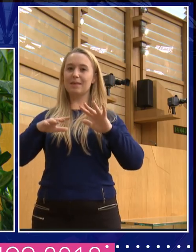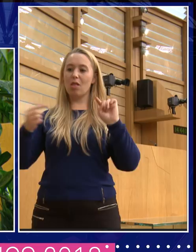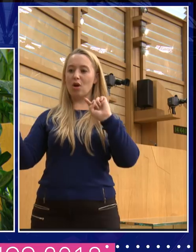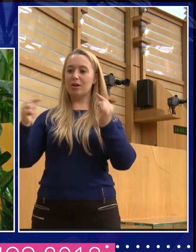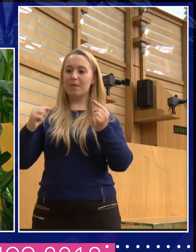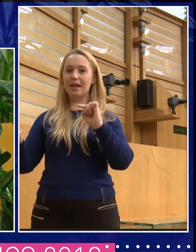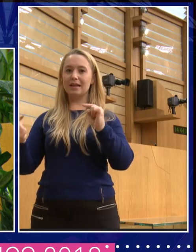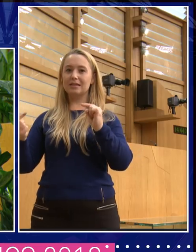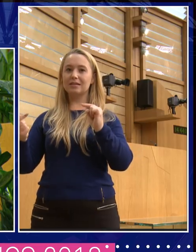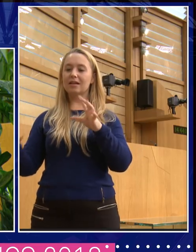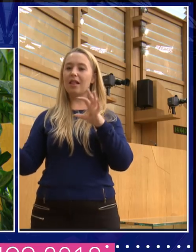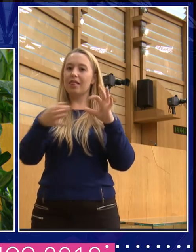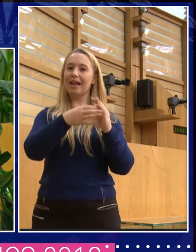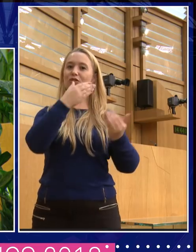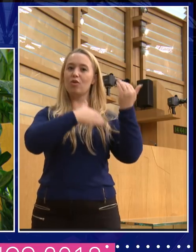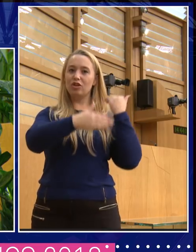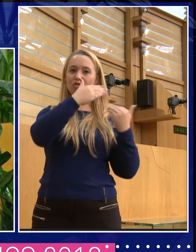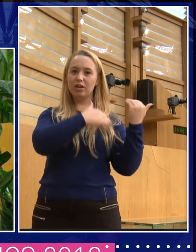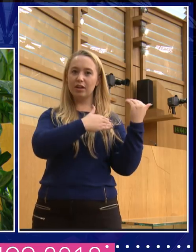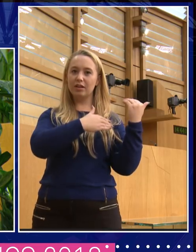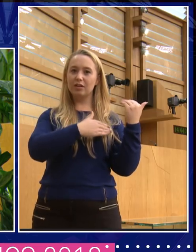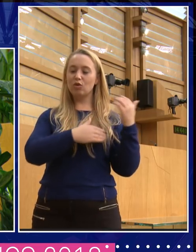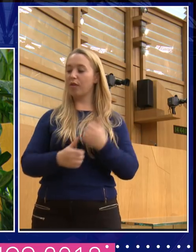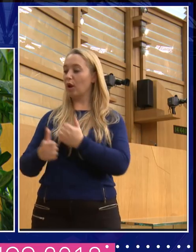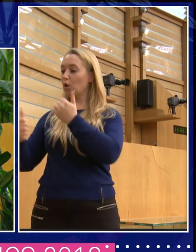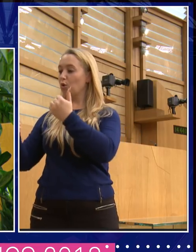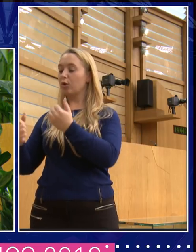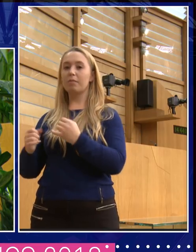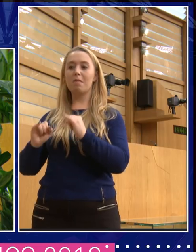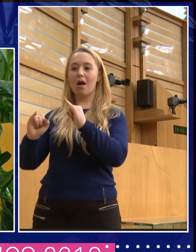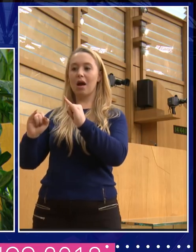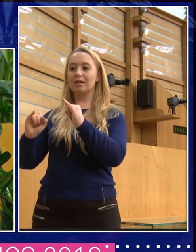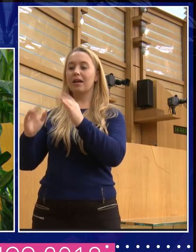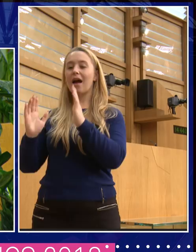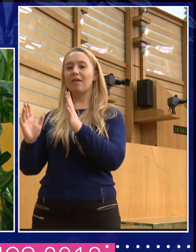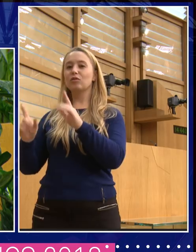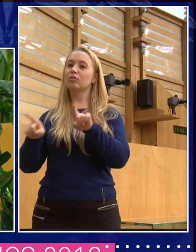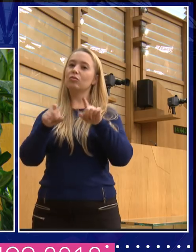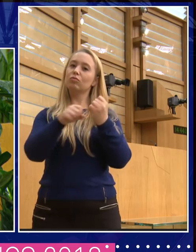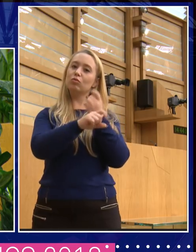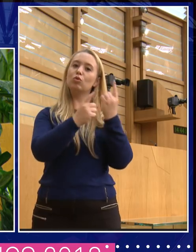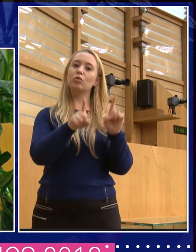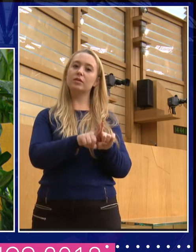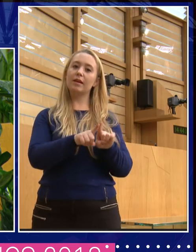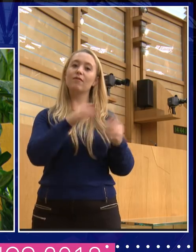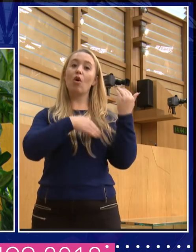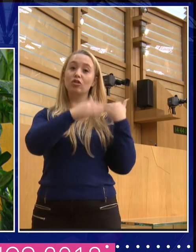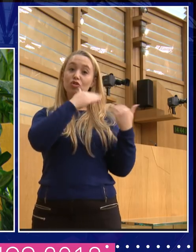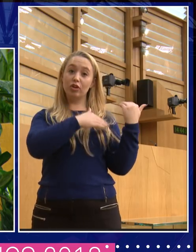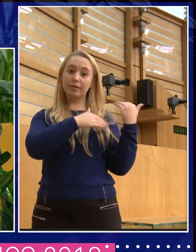into antiquity. Now, uh, so I think in some ways it's recognising that news and